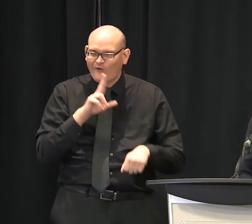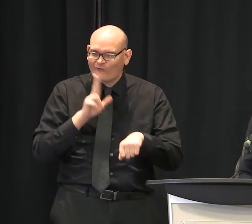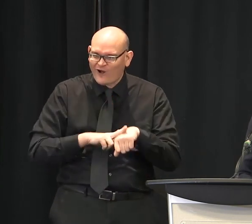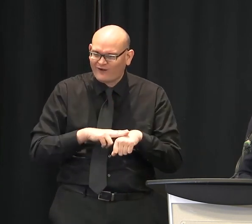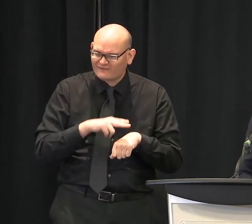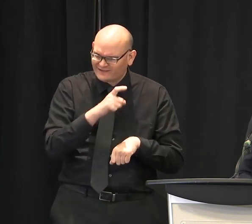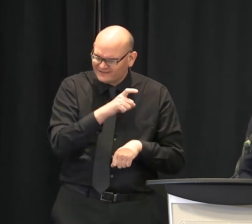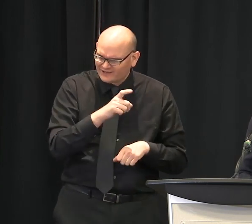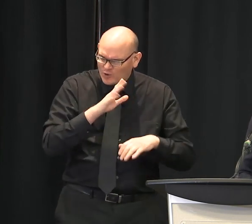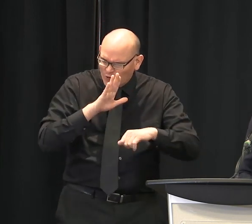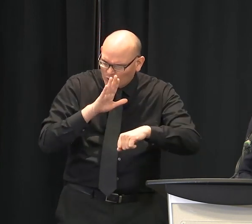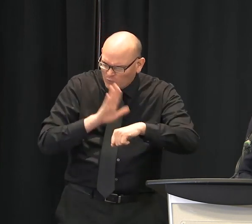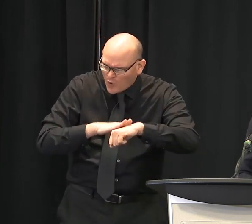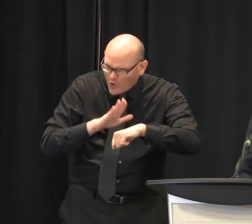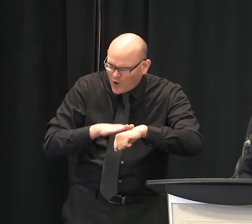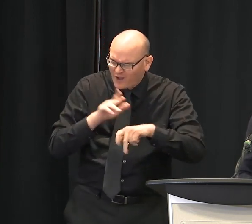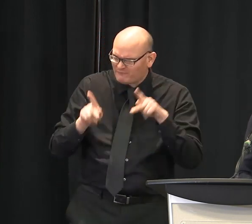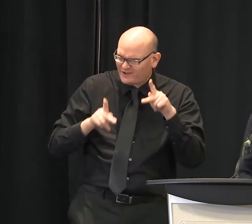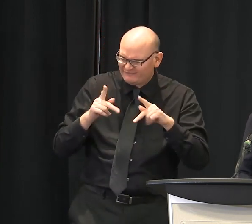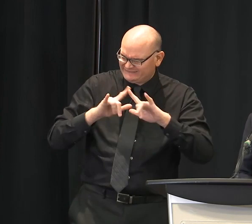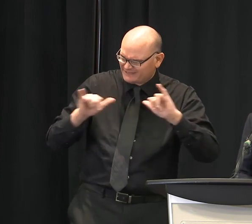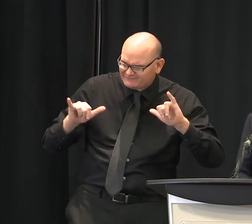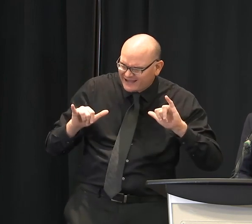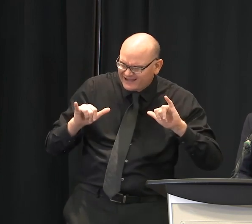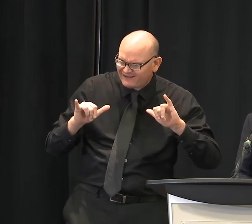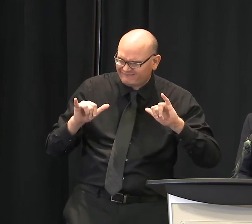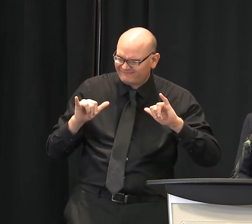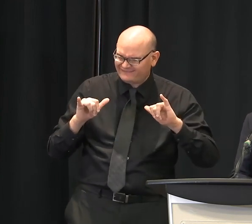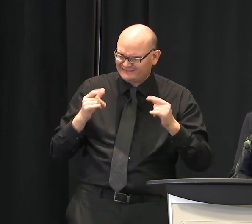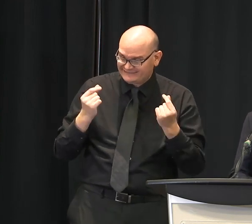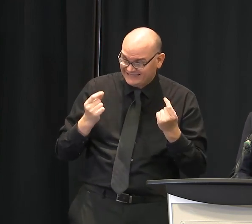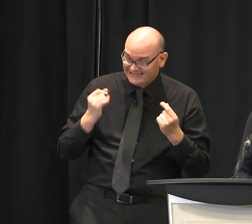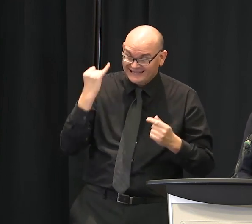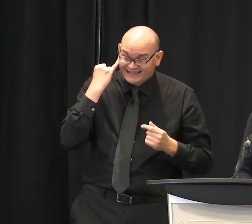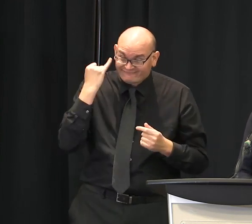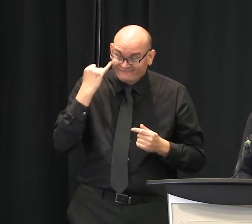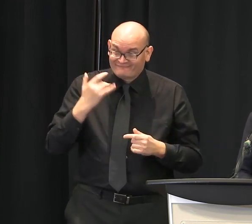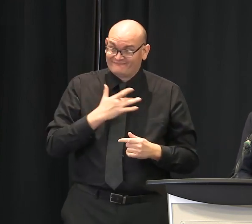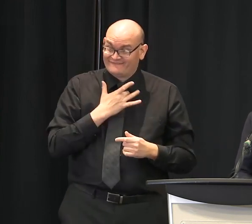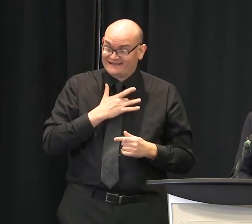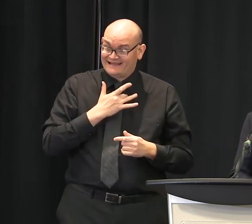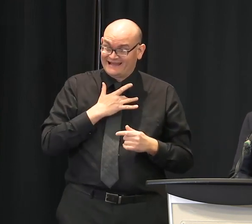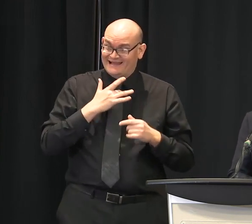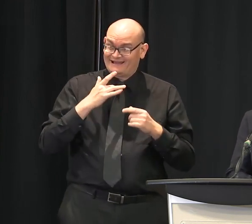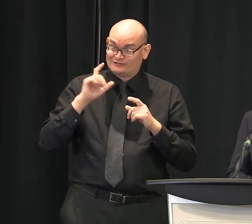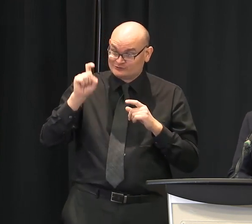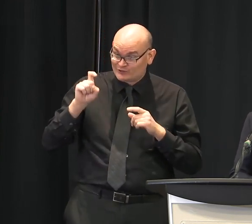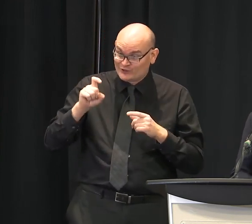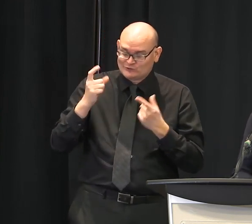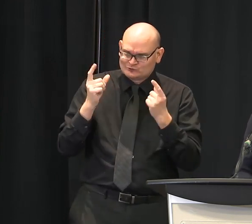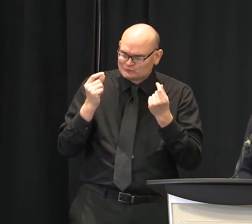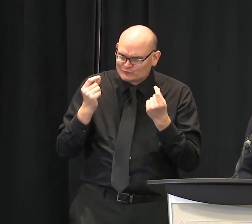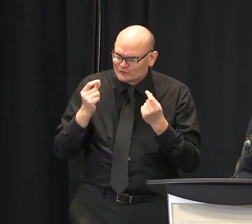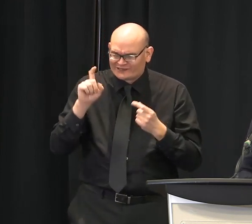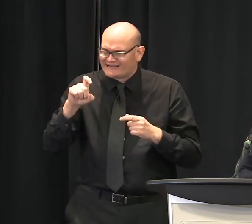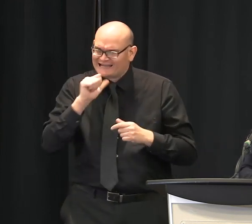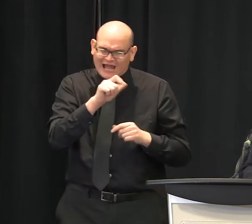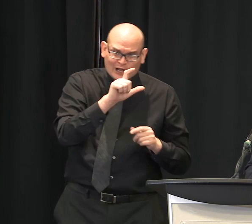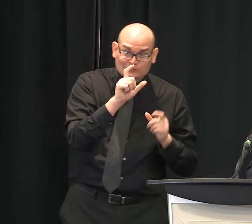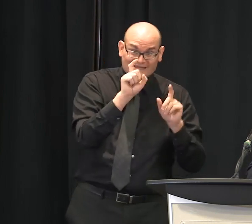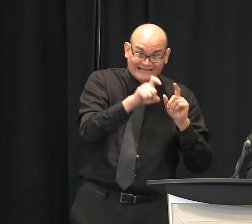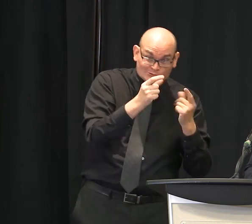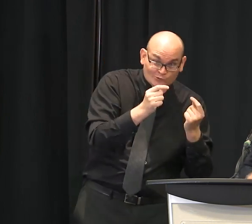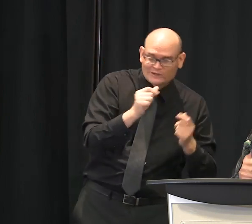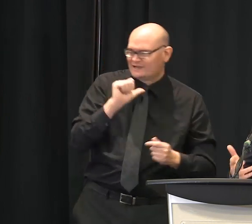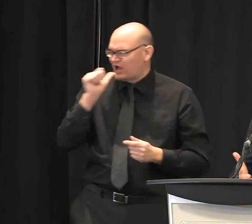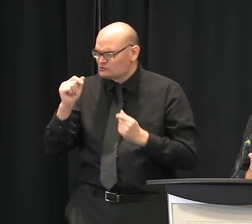days and weeks should still be doing if they go and do that and the things that they shouldn't be doing? Right. Well, certainly the weather will be nice